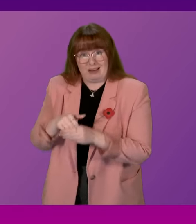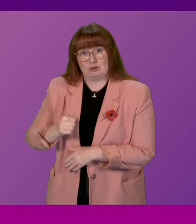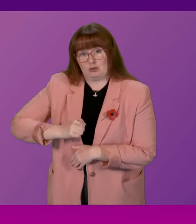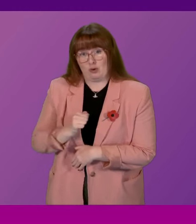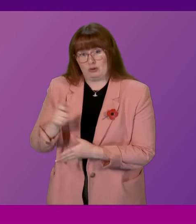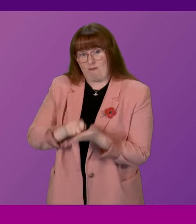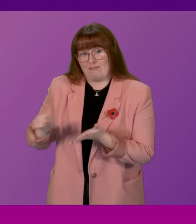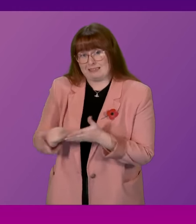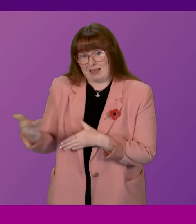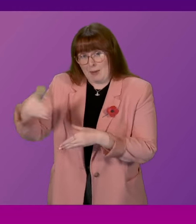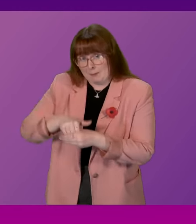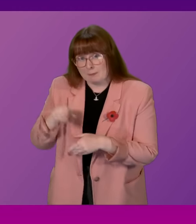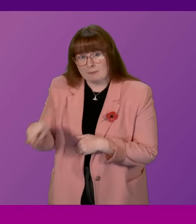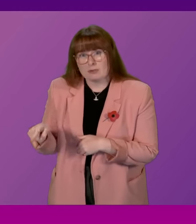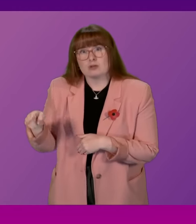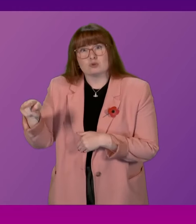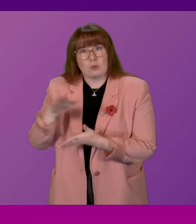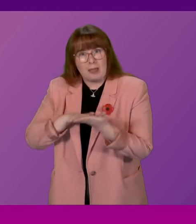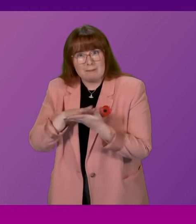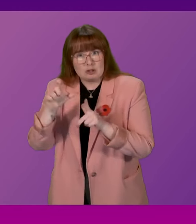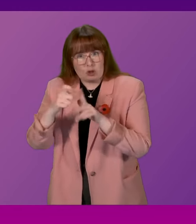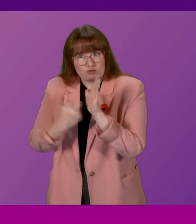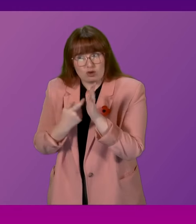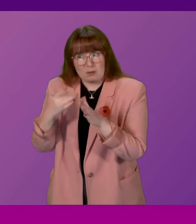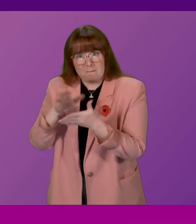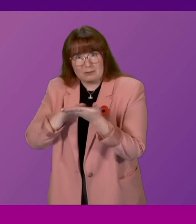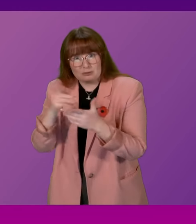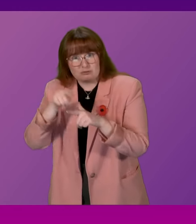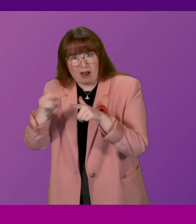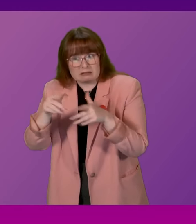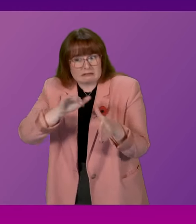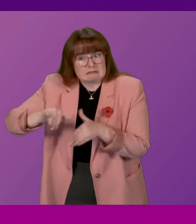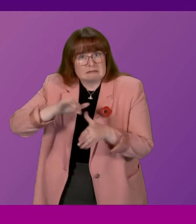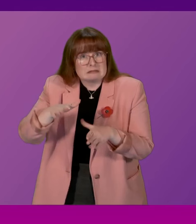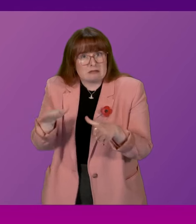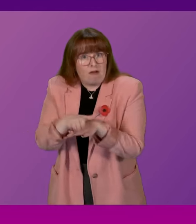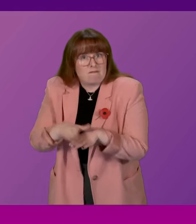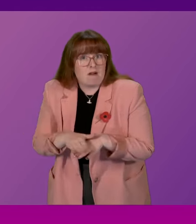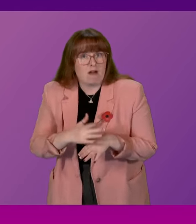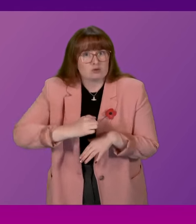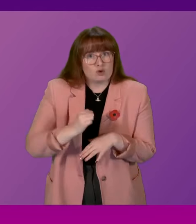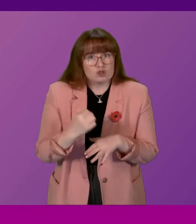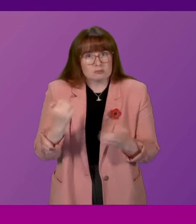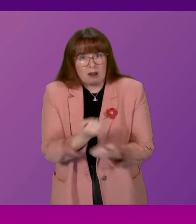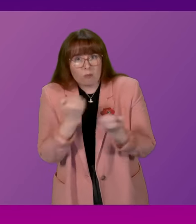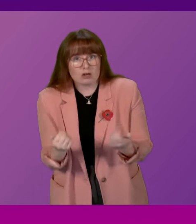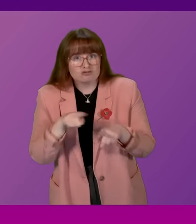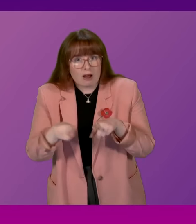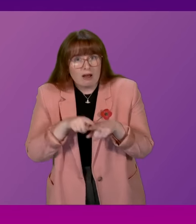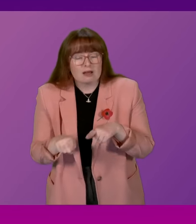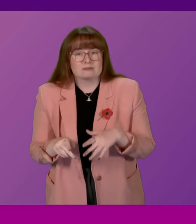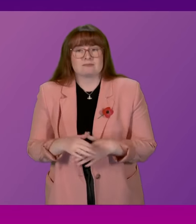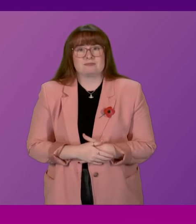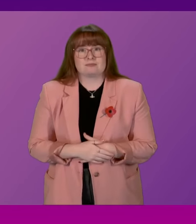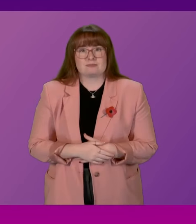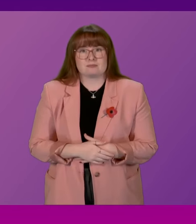office. Did he purposely try to exclude devolved administrations and, indeed, this government from decision